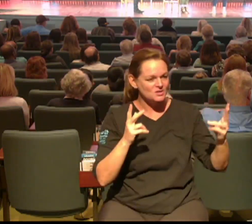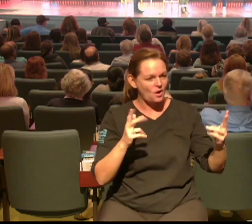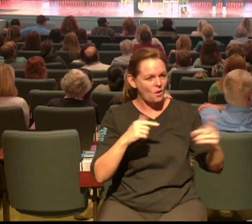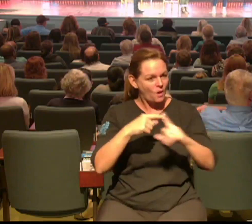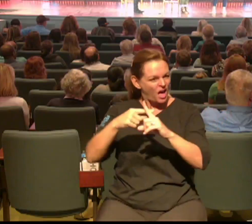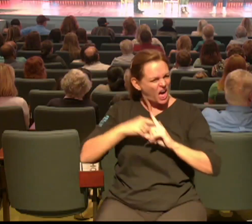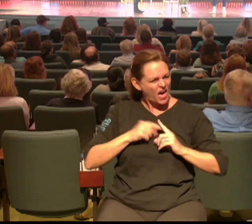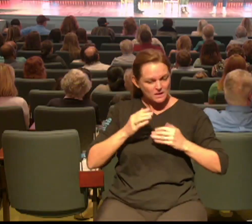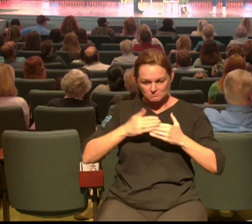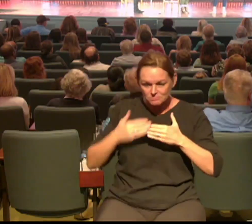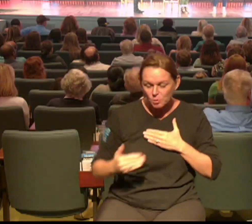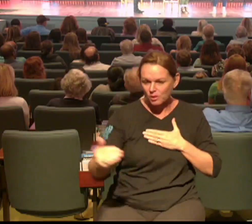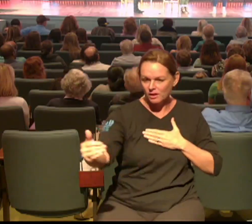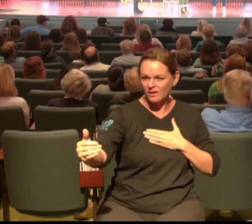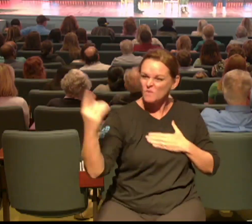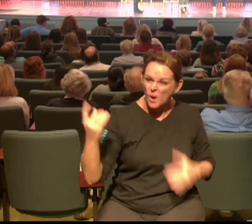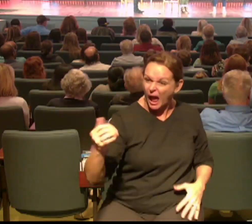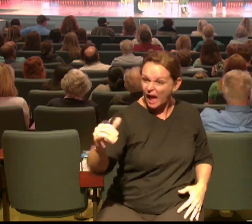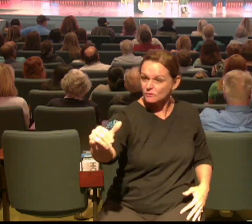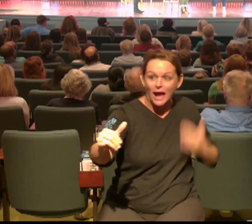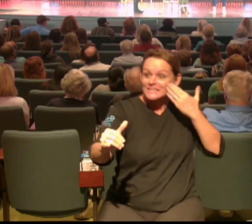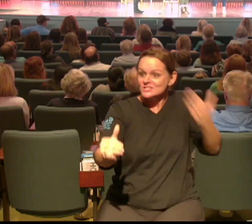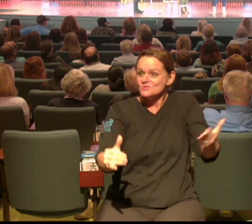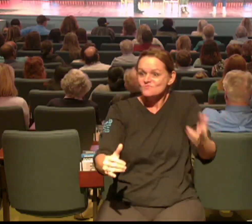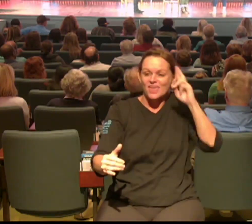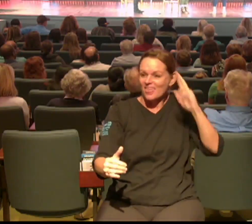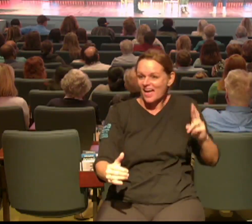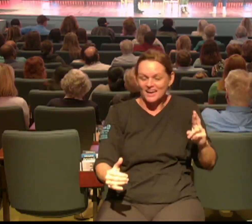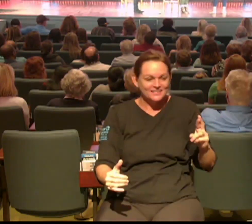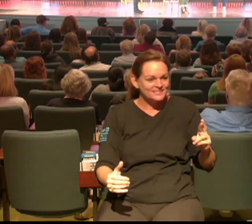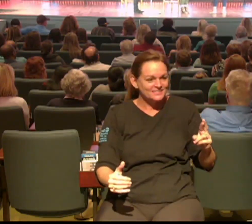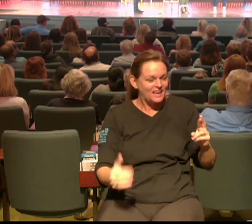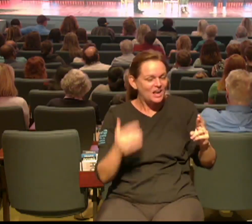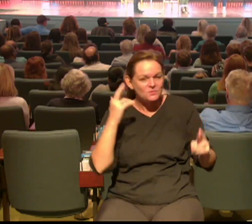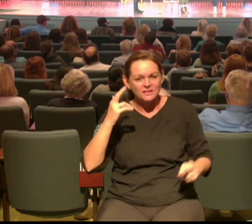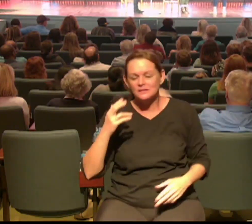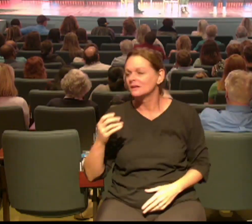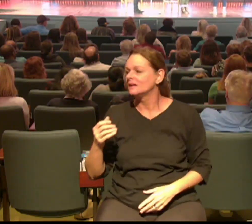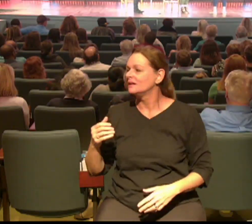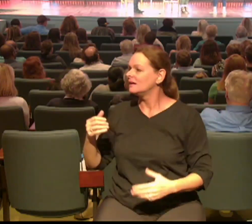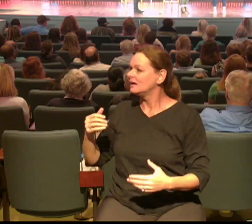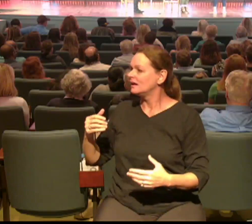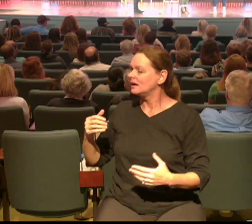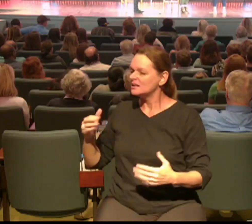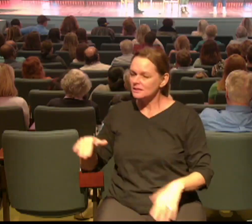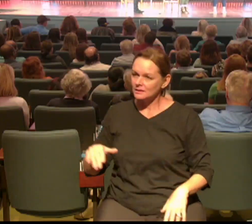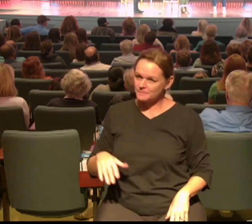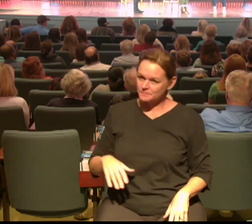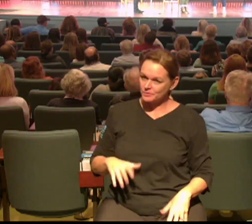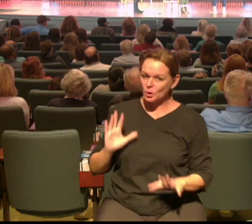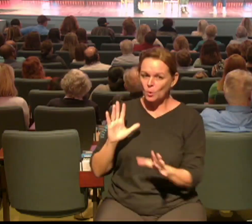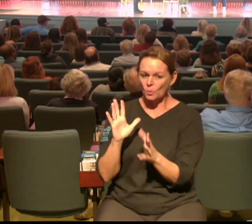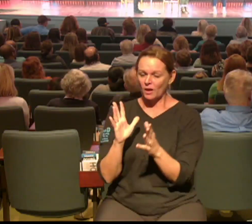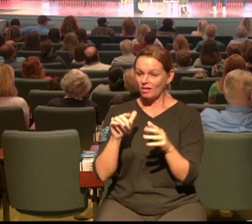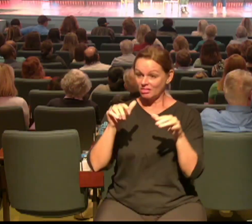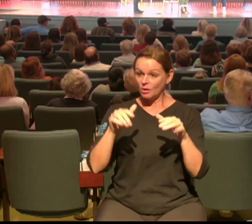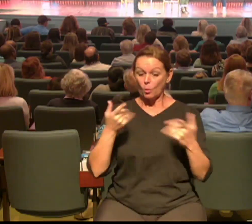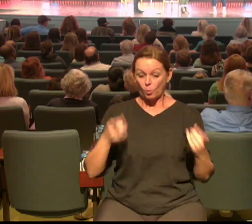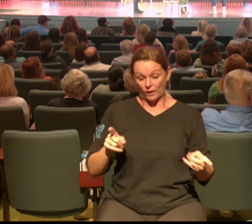eternal destination like many people I know you probably ask yourself if you will leave a mark on this earth I